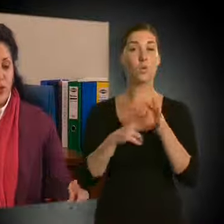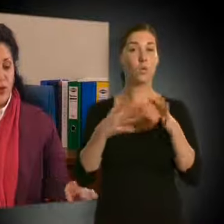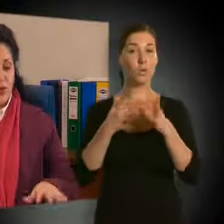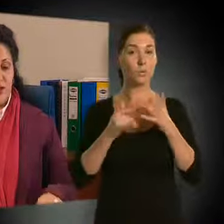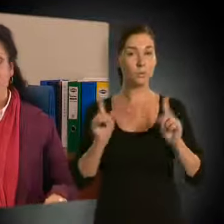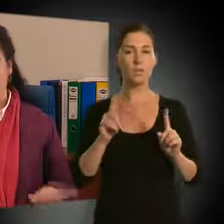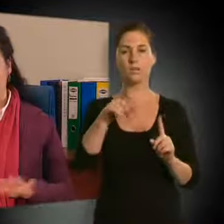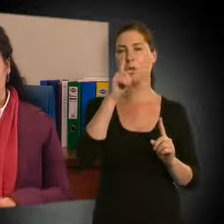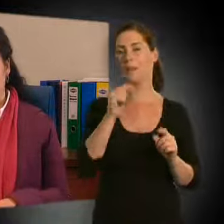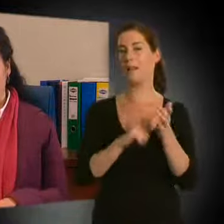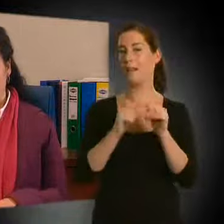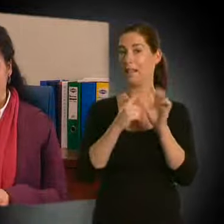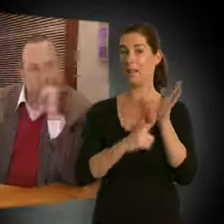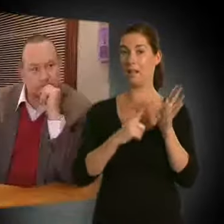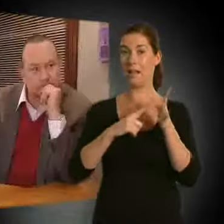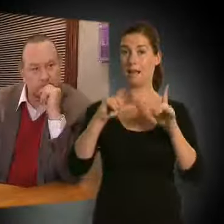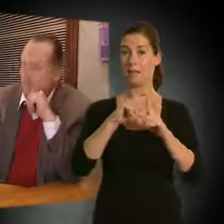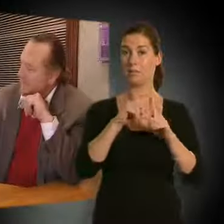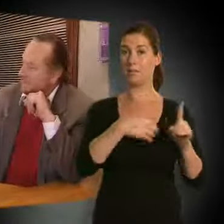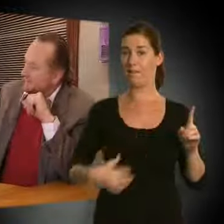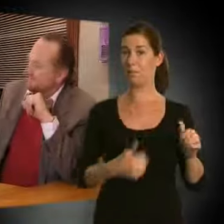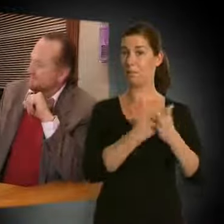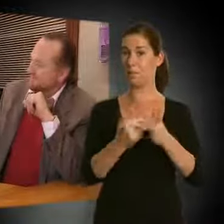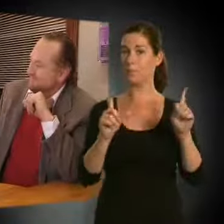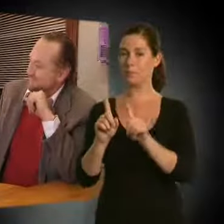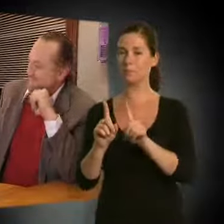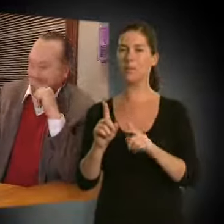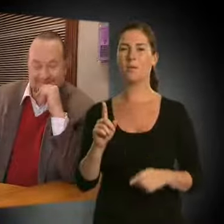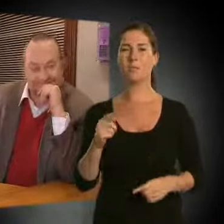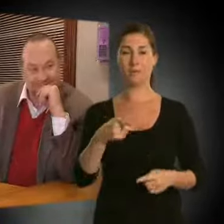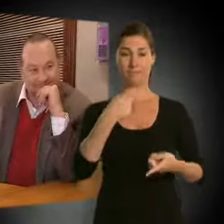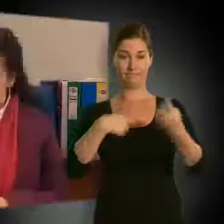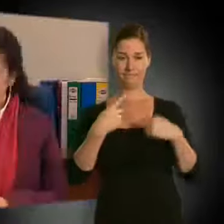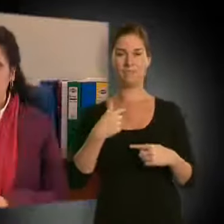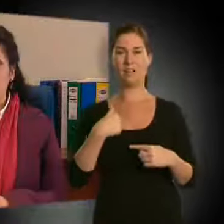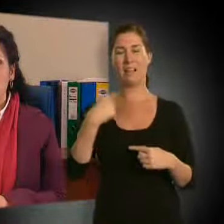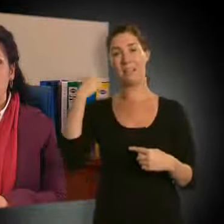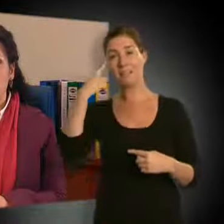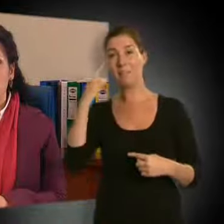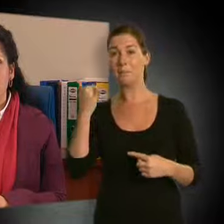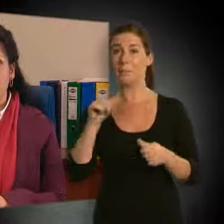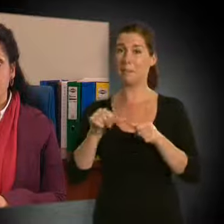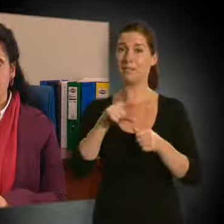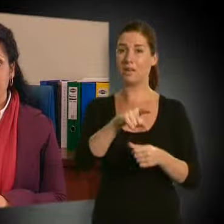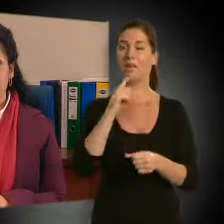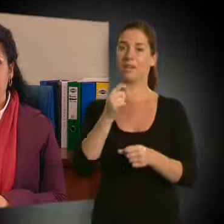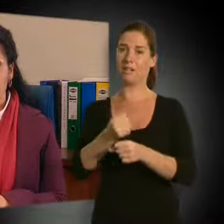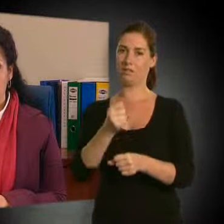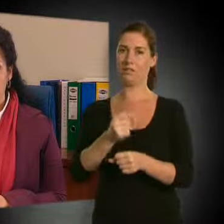The good news is you can get Legal Aid. But on the basis of what you've told me, maybe you should plead guilty.